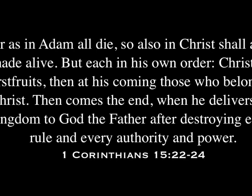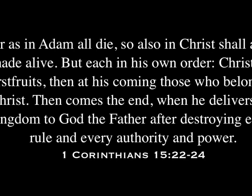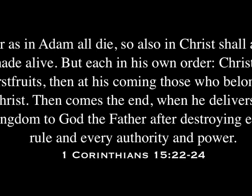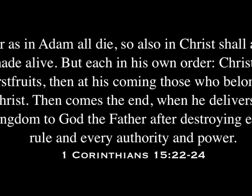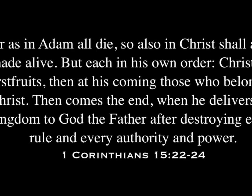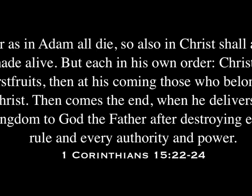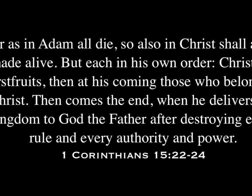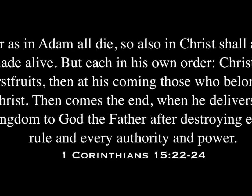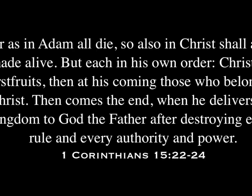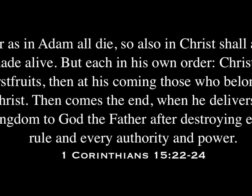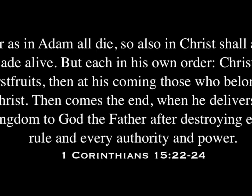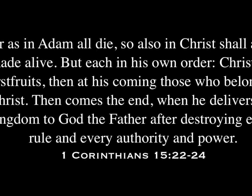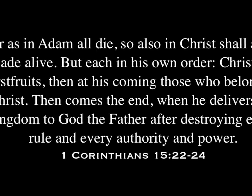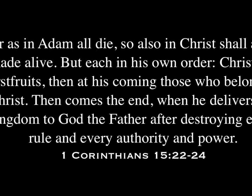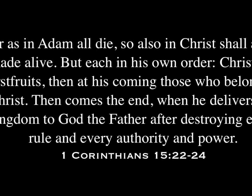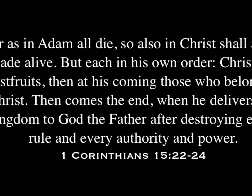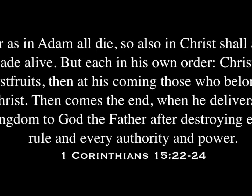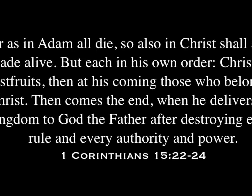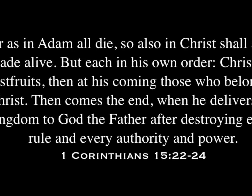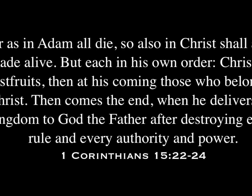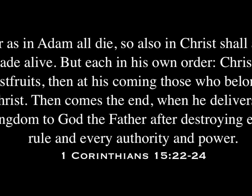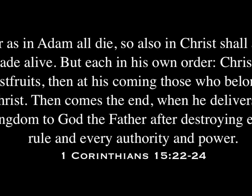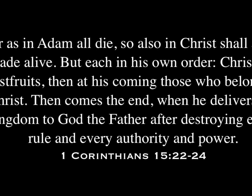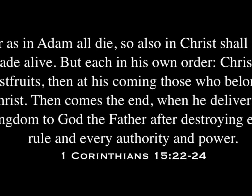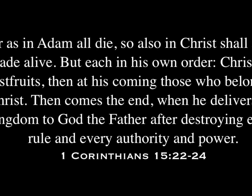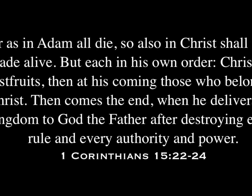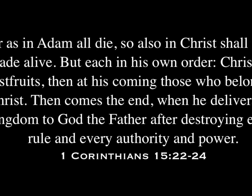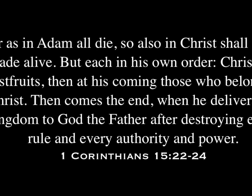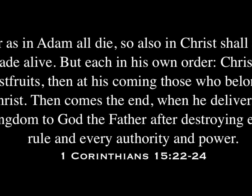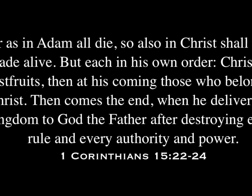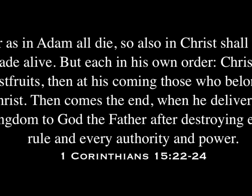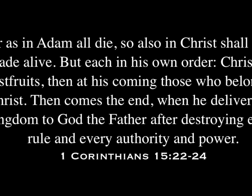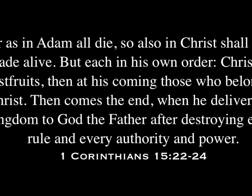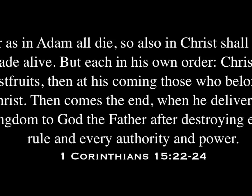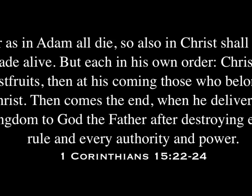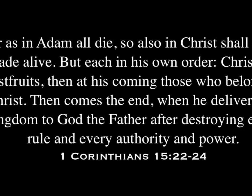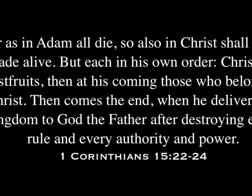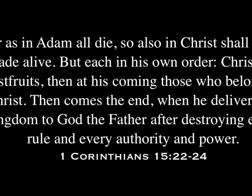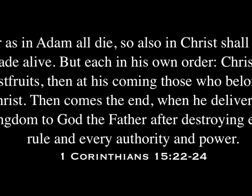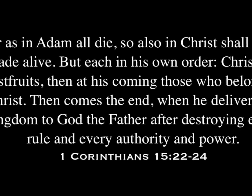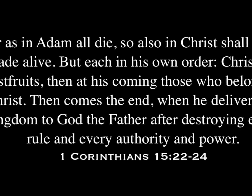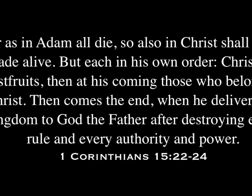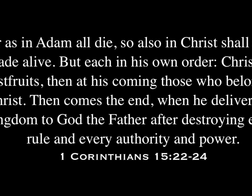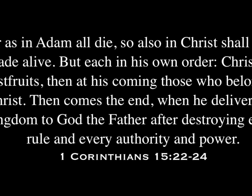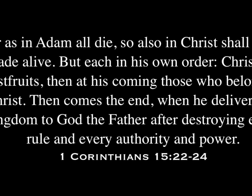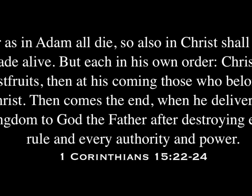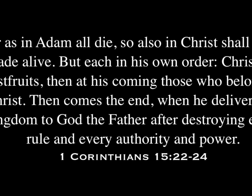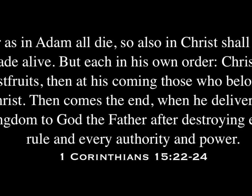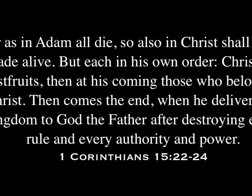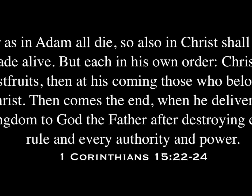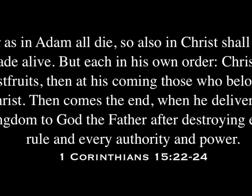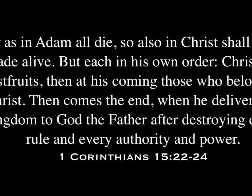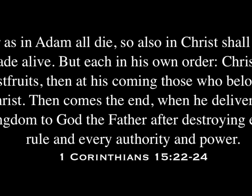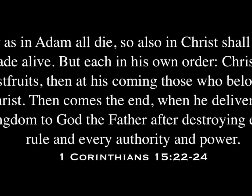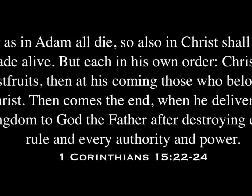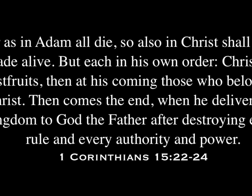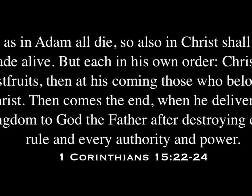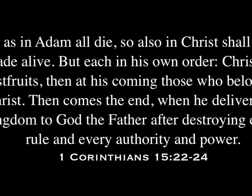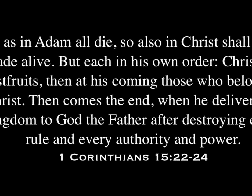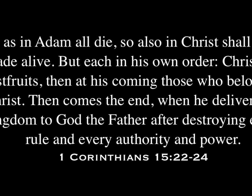firstfruits, then in his coming those who belong to Christ. Then comes the end when he delivers the kingdom to God the Father after destroying every